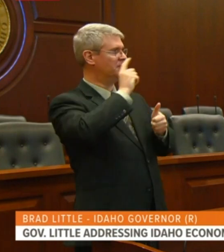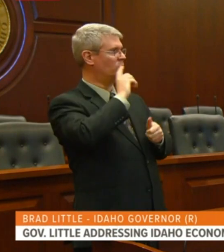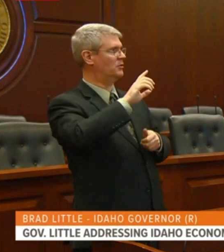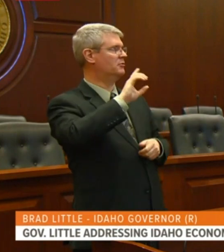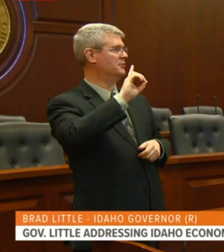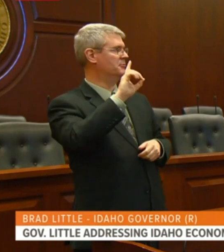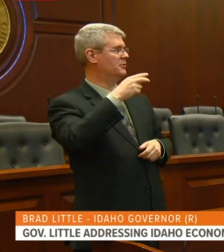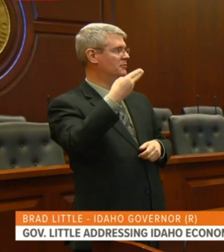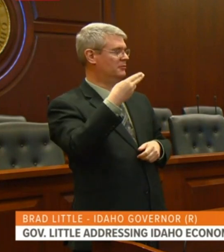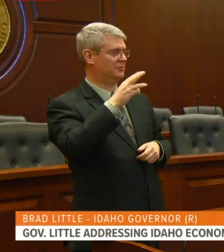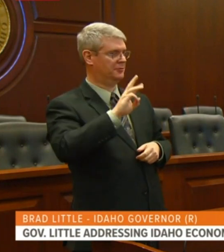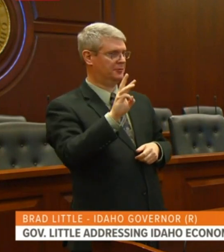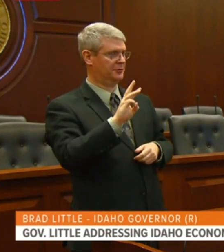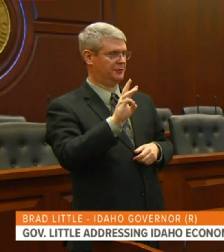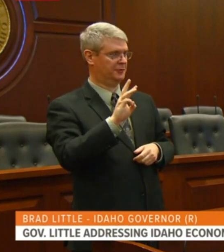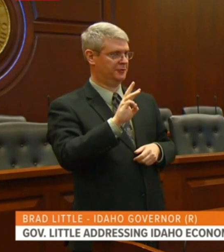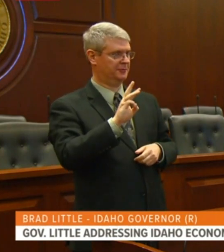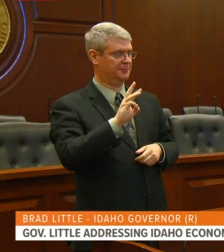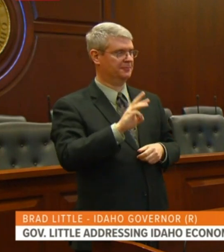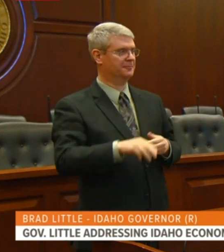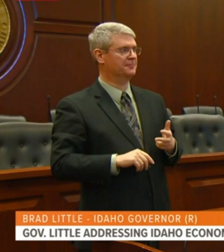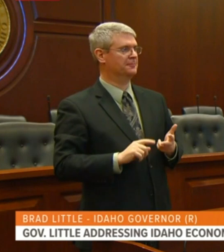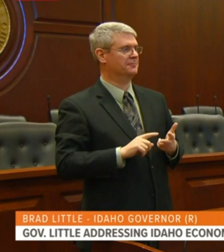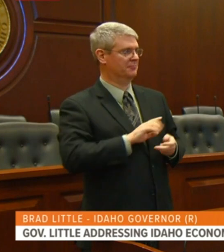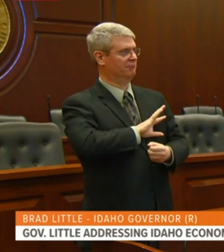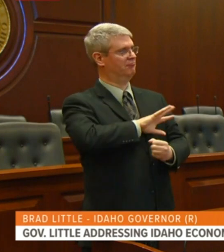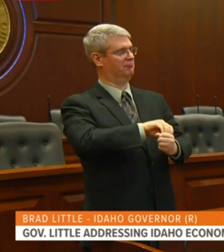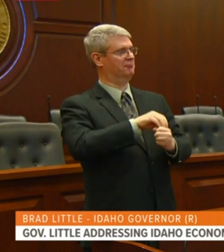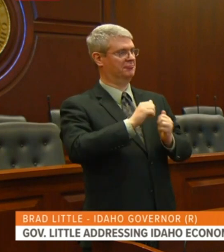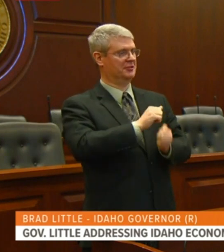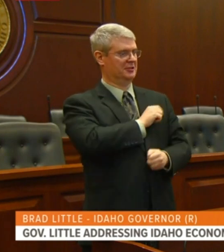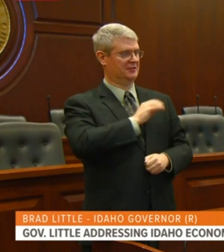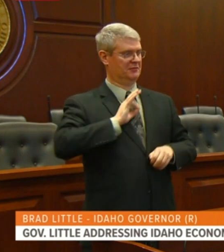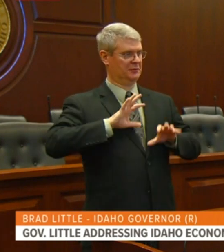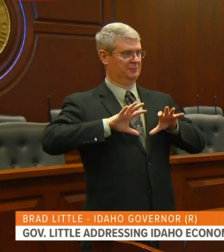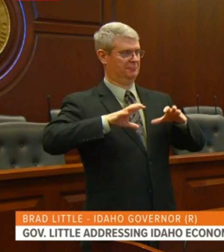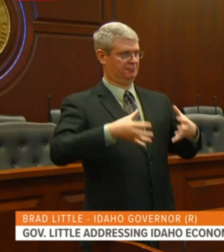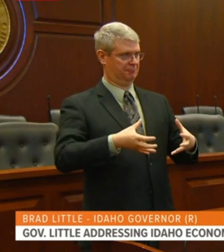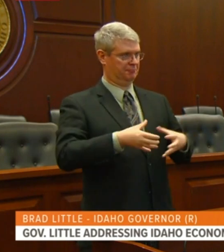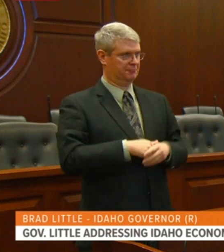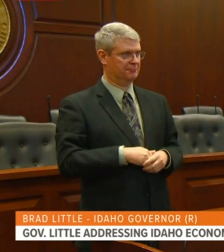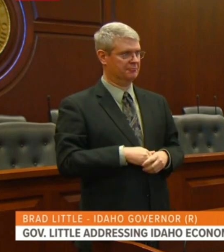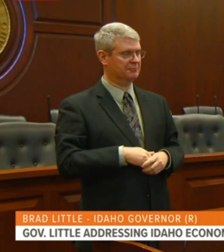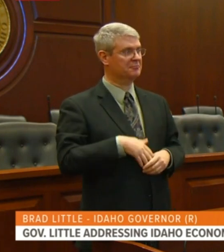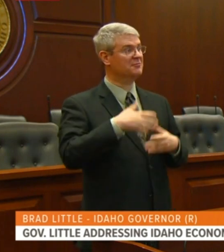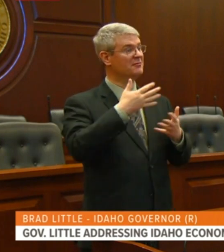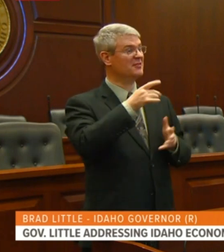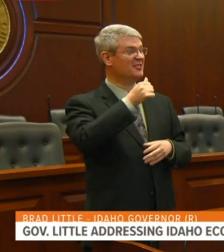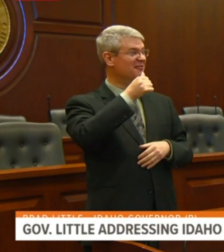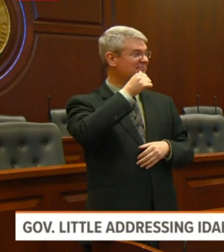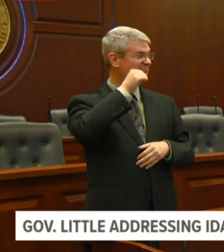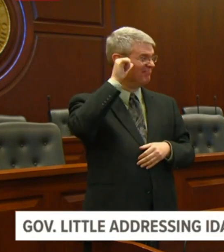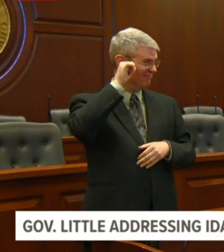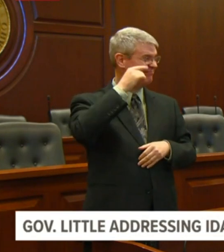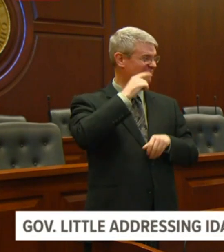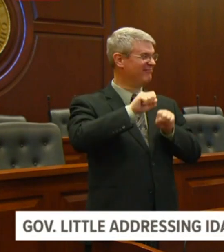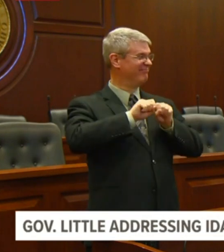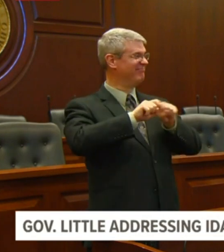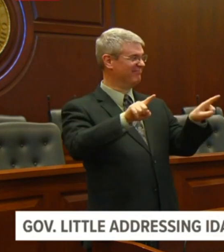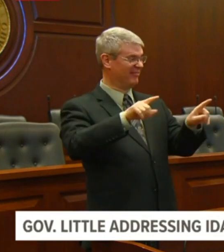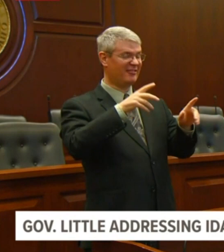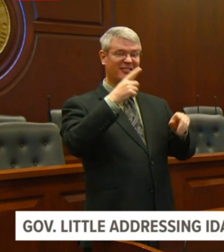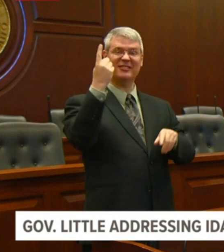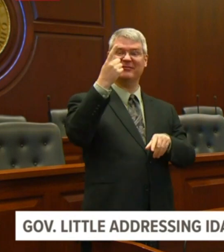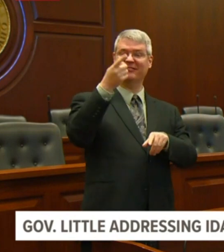I'm sure everyone saw the news yesterday that Idaho had its first deaths resulting from coronavirus. Our prayers are with the